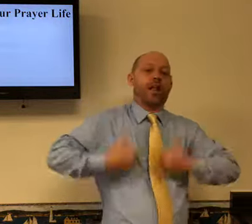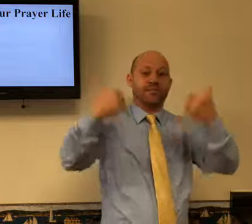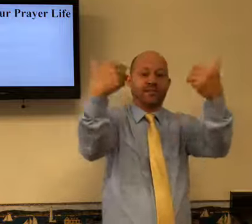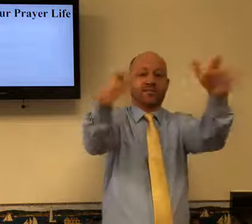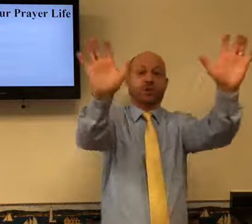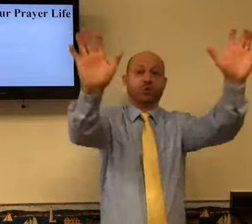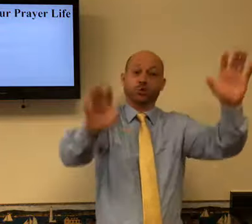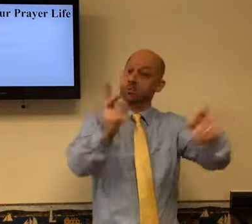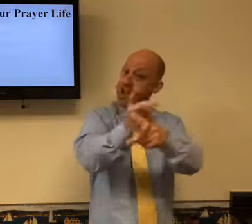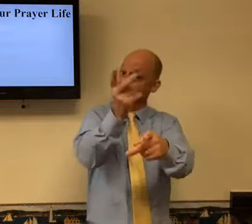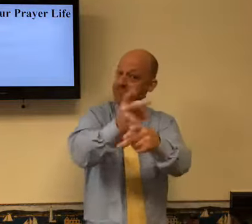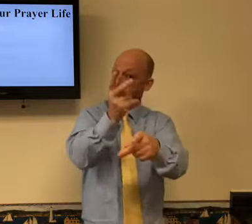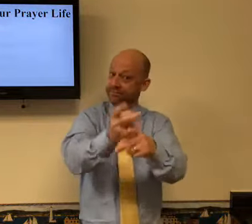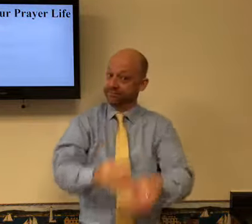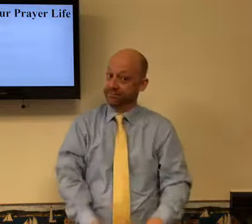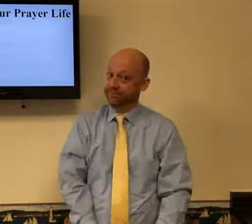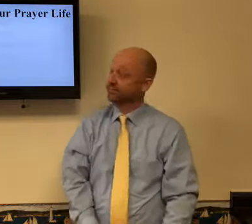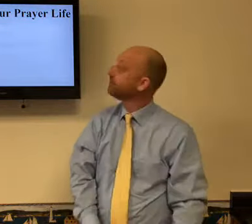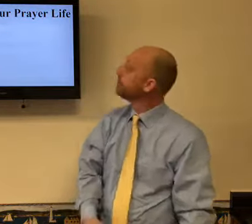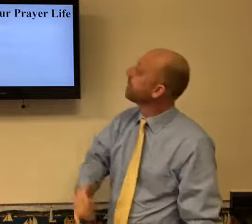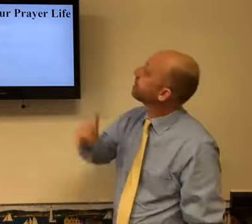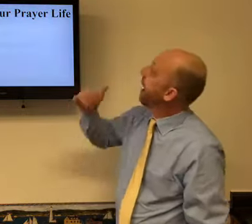own way, then you may be done. You need to be careful.